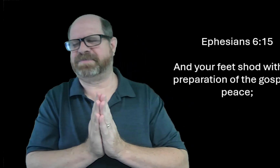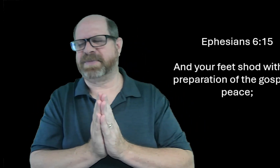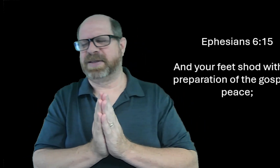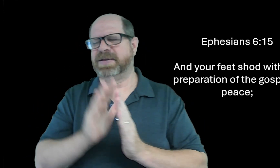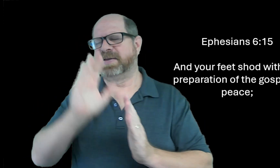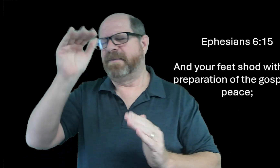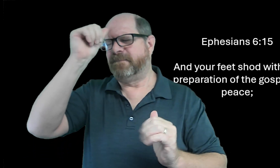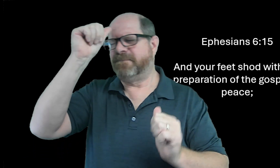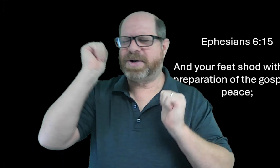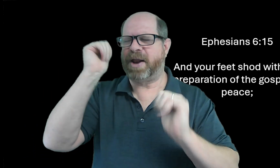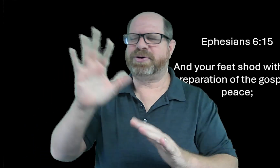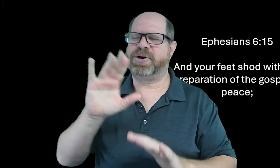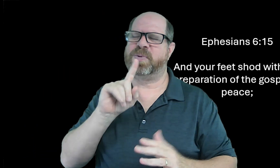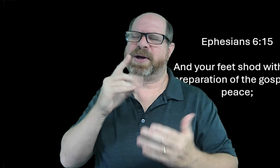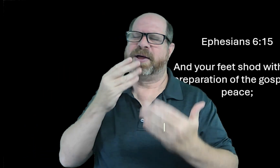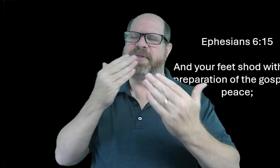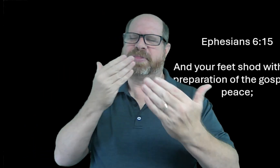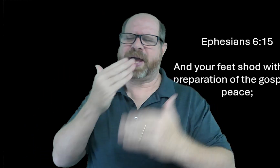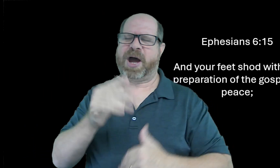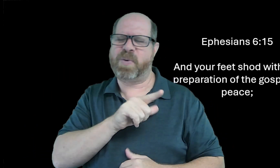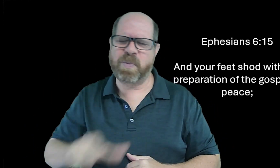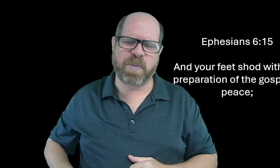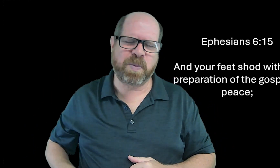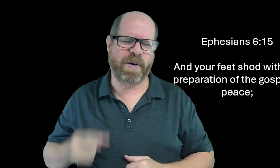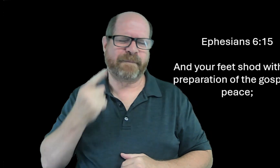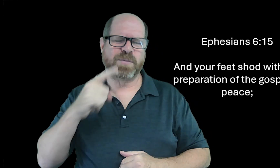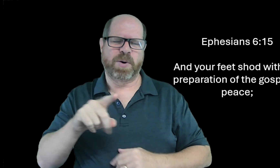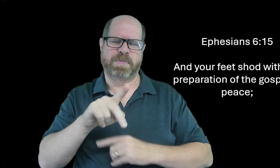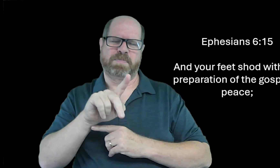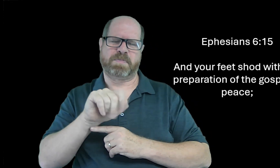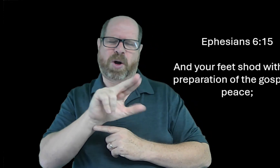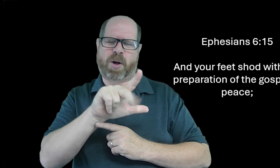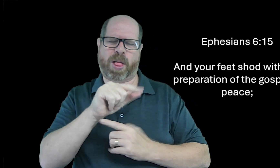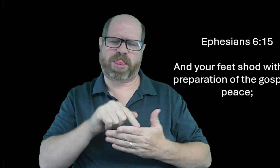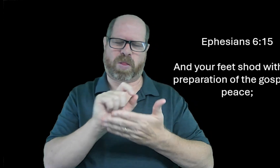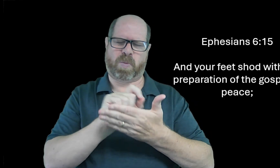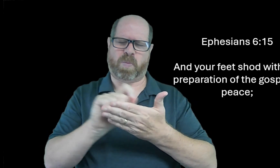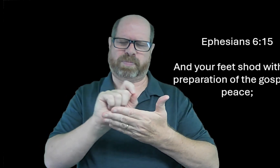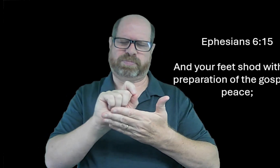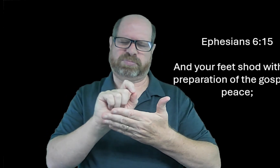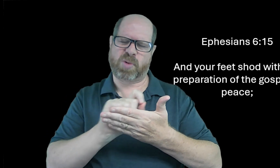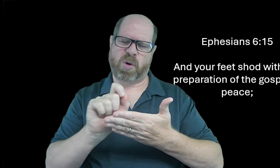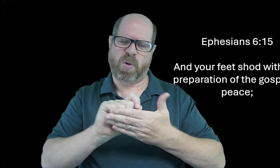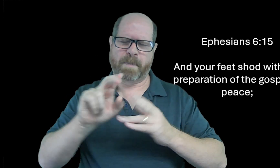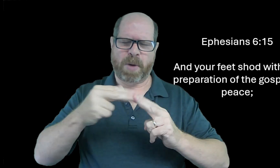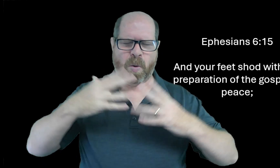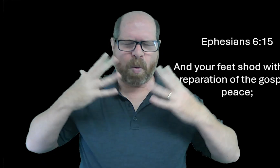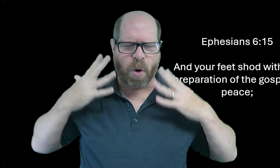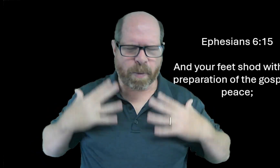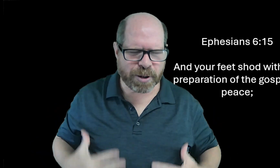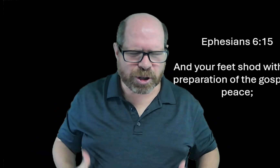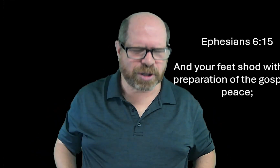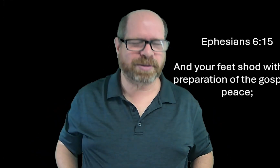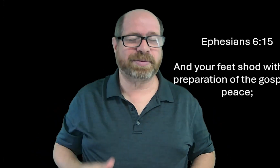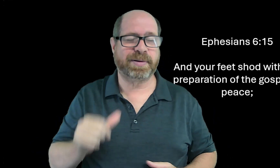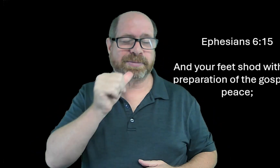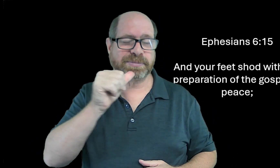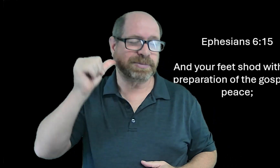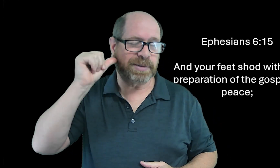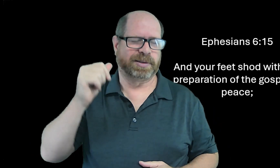pray heavenly father we really thank you lord for allowing paul to write about the armor of god